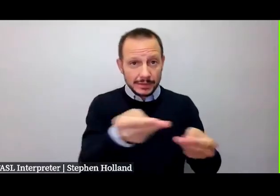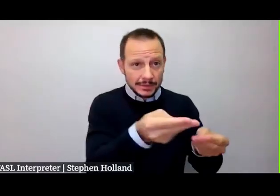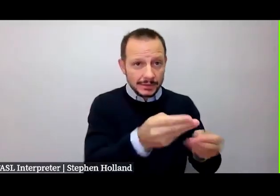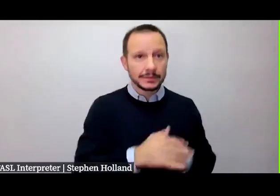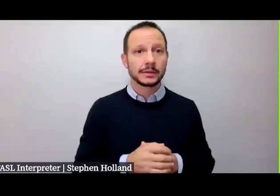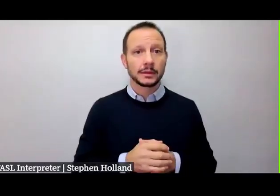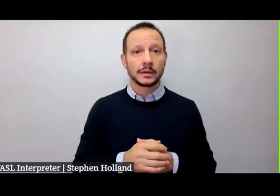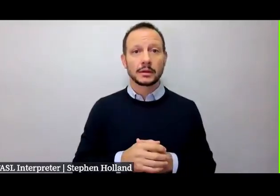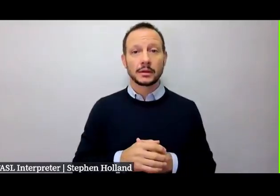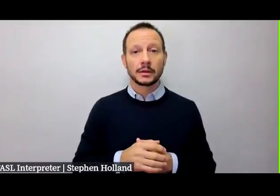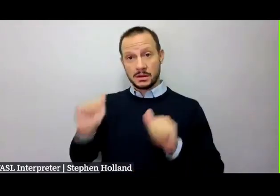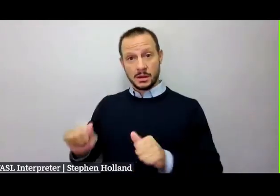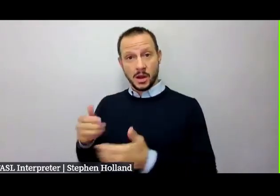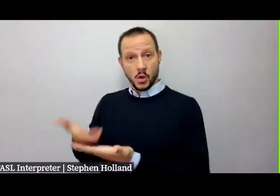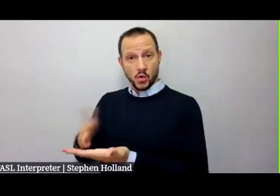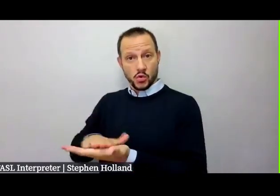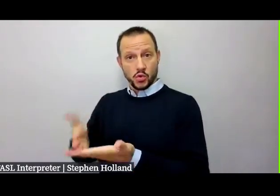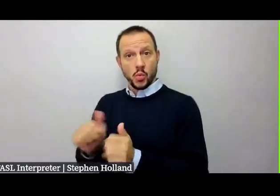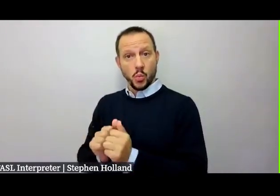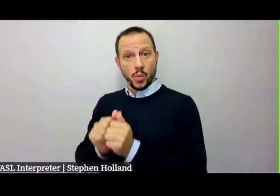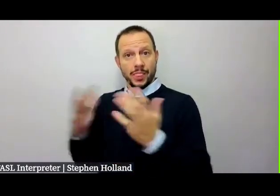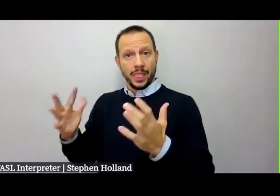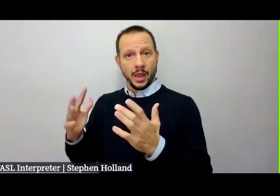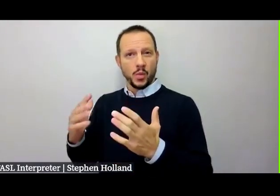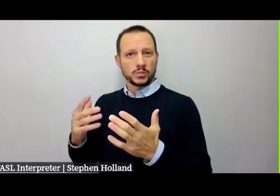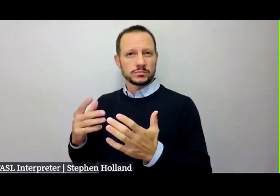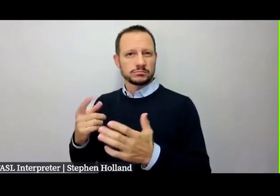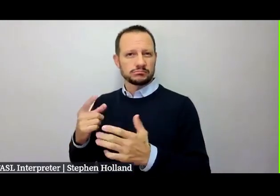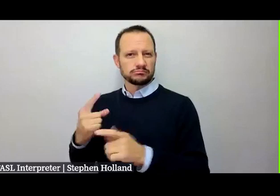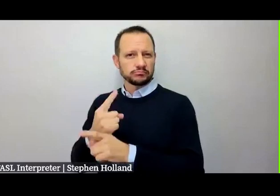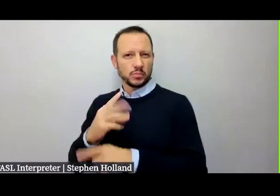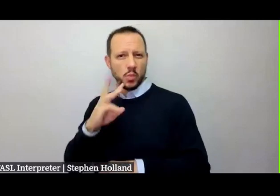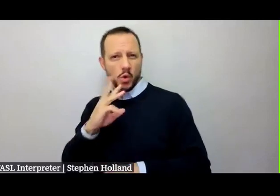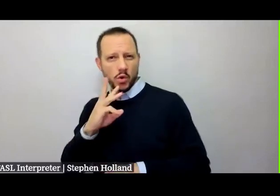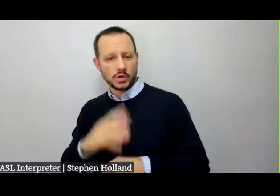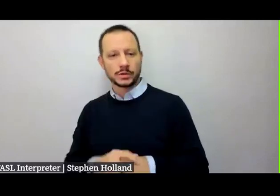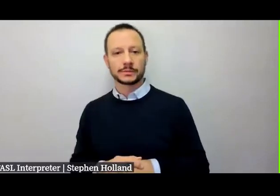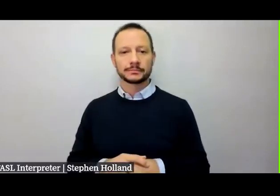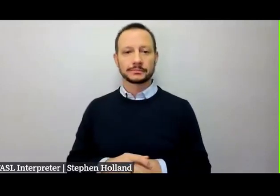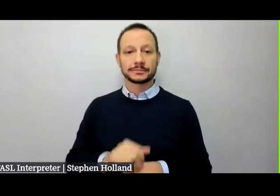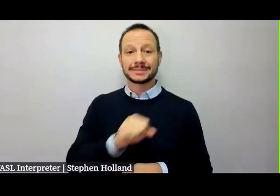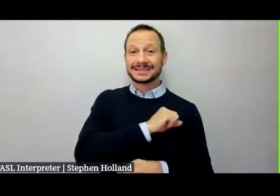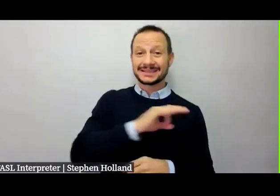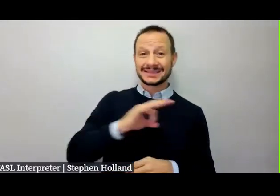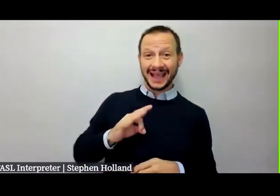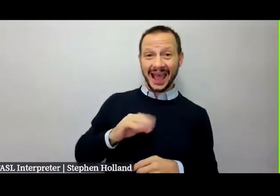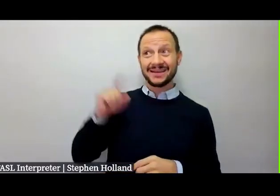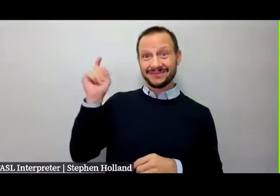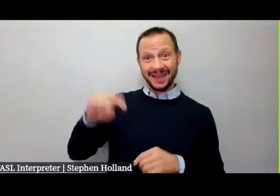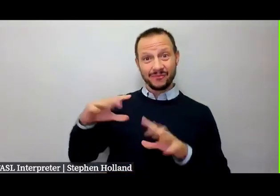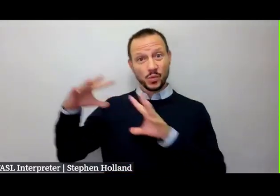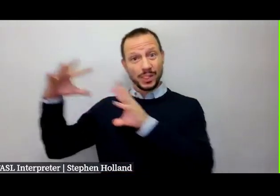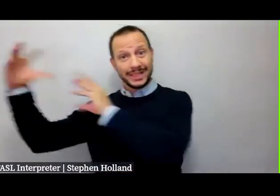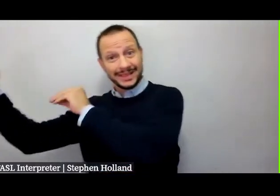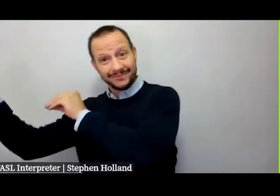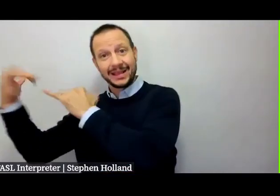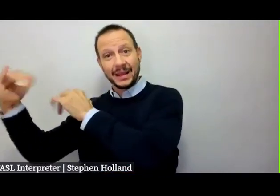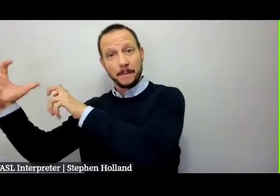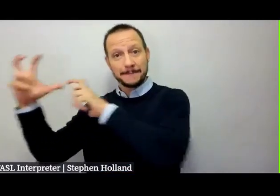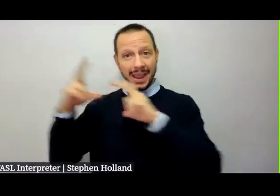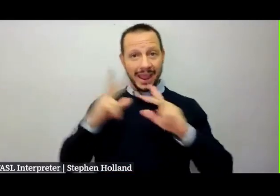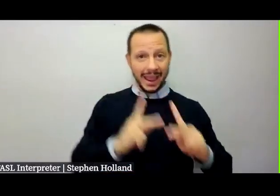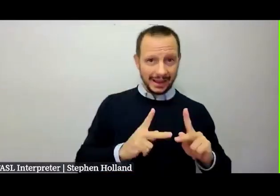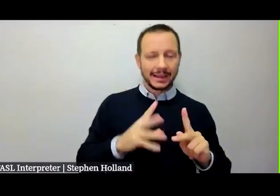we can cook without potable water, time for our staff who had to leave for them to return, and for our staff to prepare for our